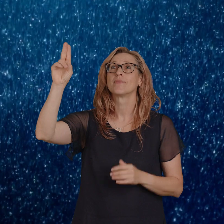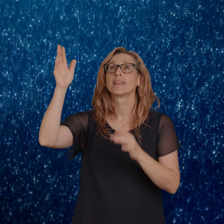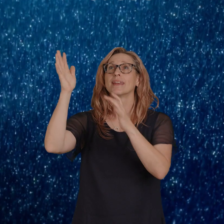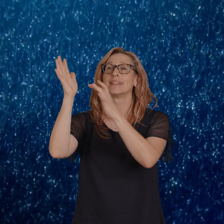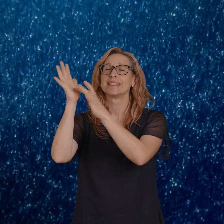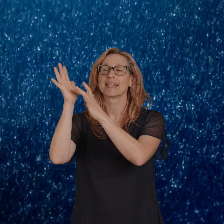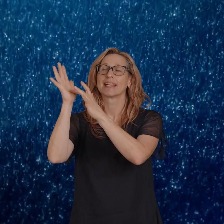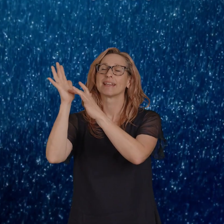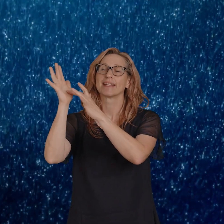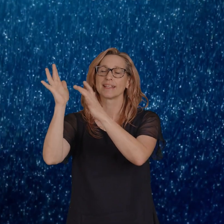Jesus.